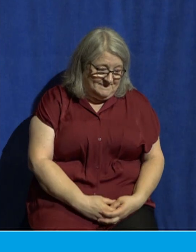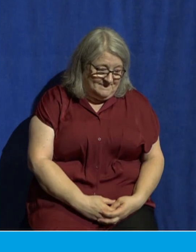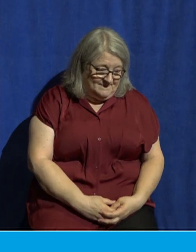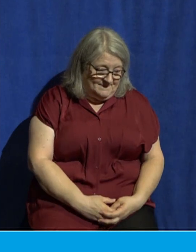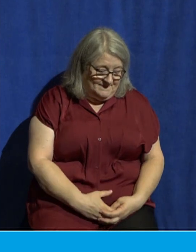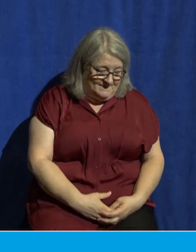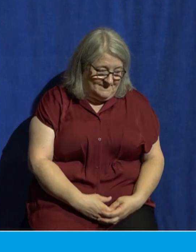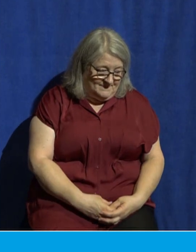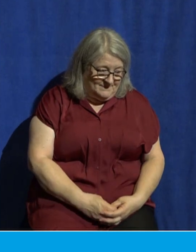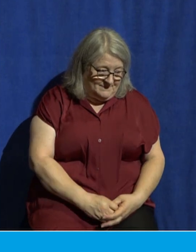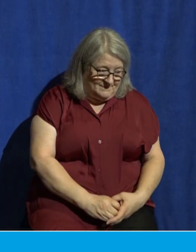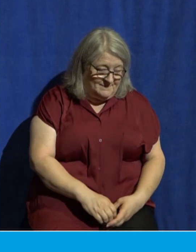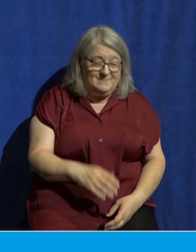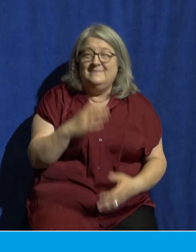we thank you for